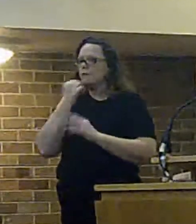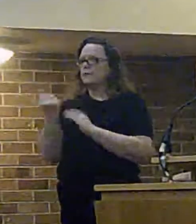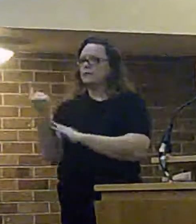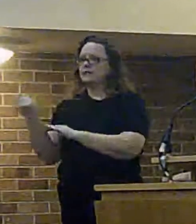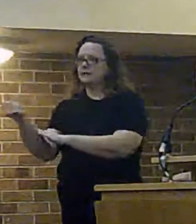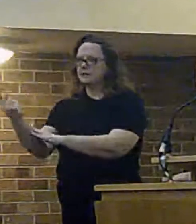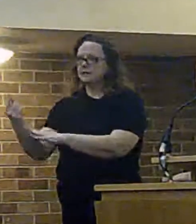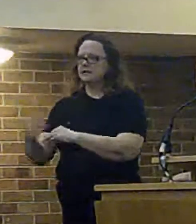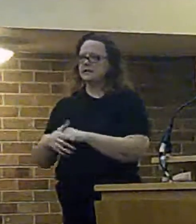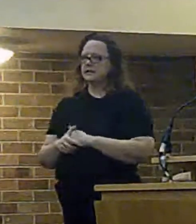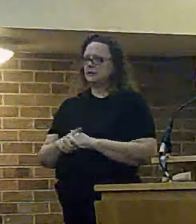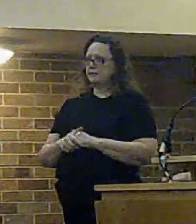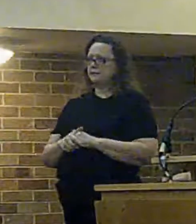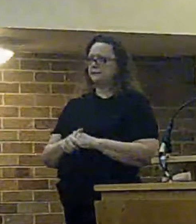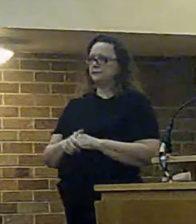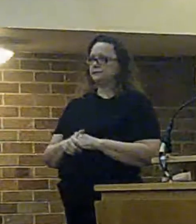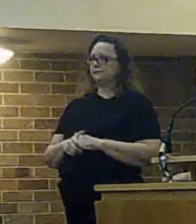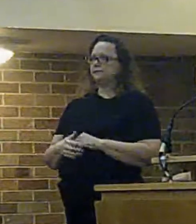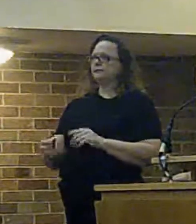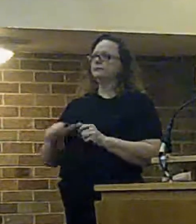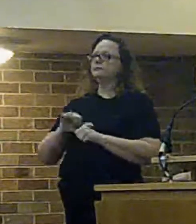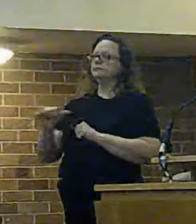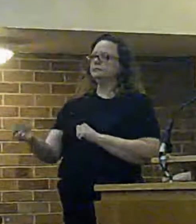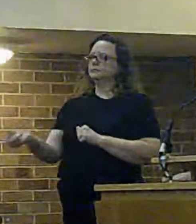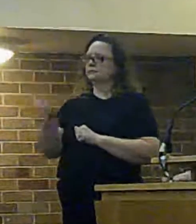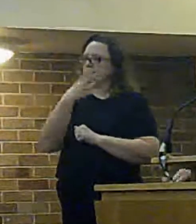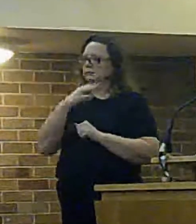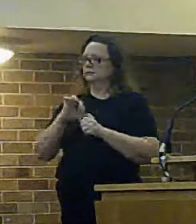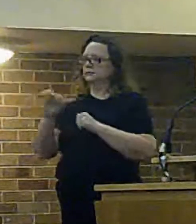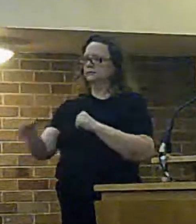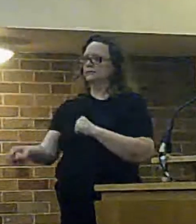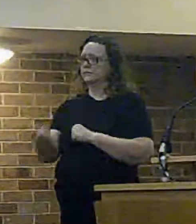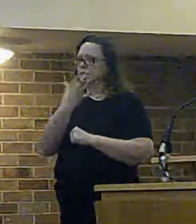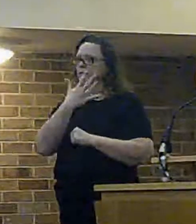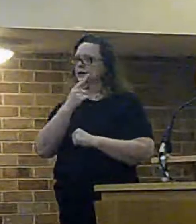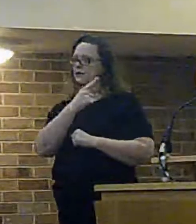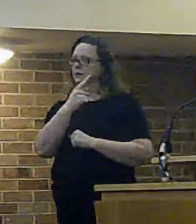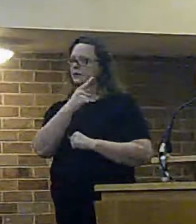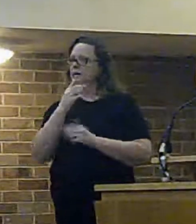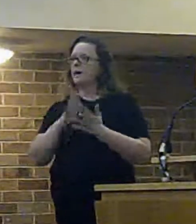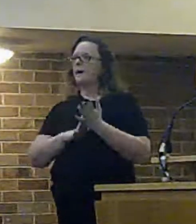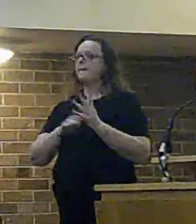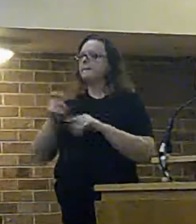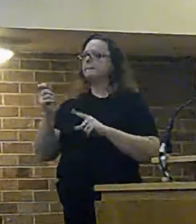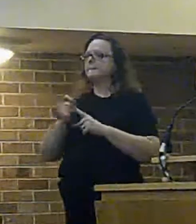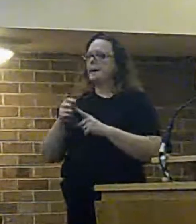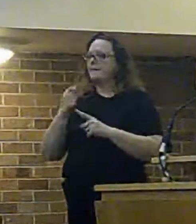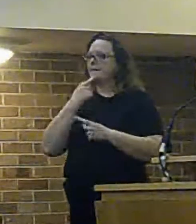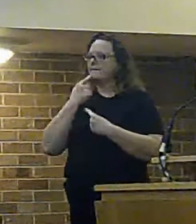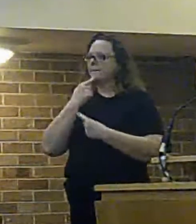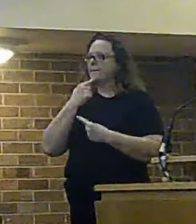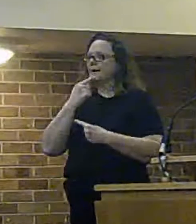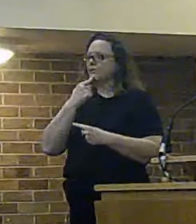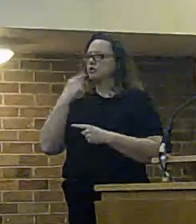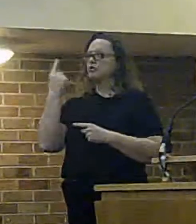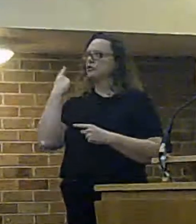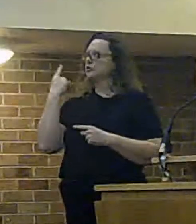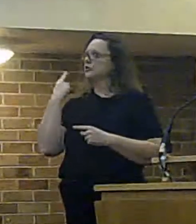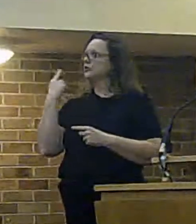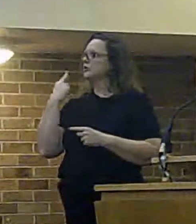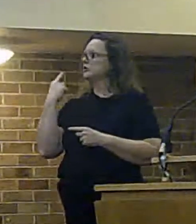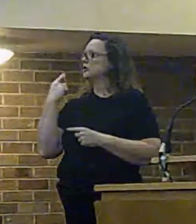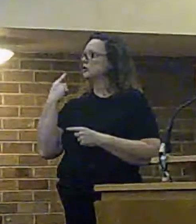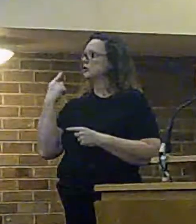in terms of the next couple of slides these these effectively are the this is my thing so that's plotting the route